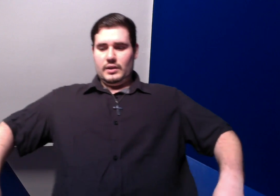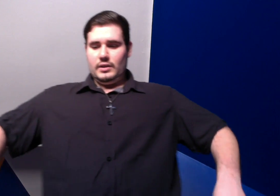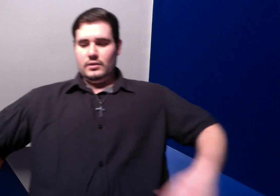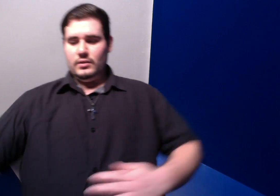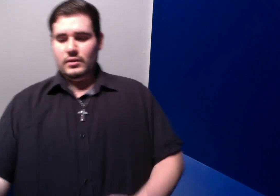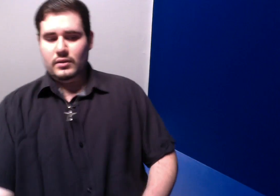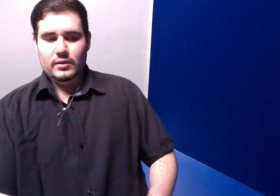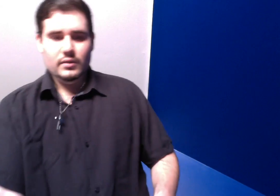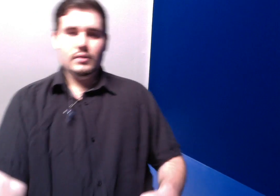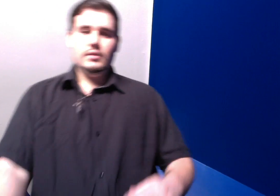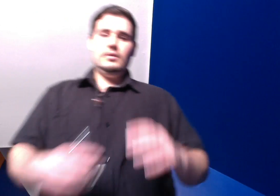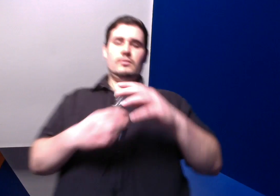hell